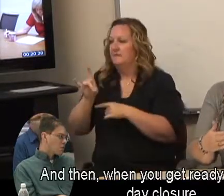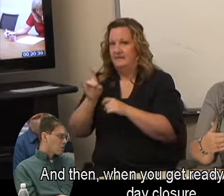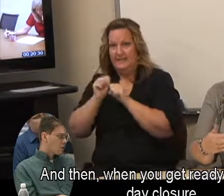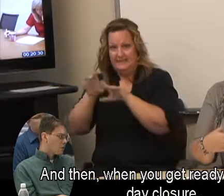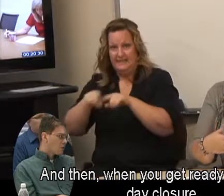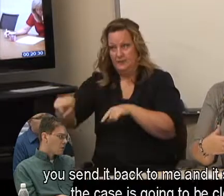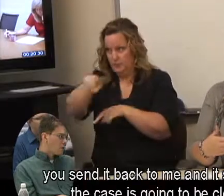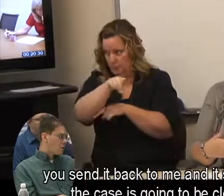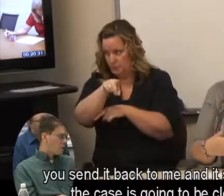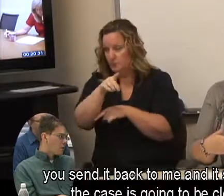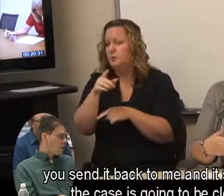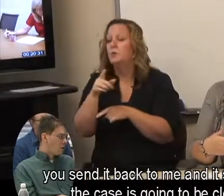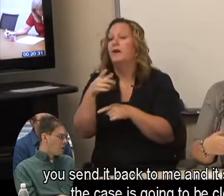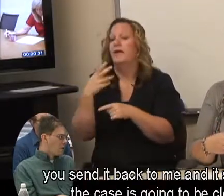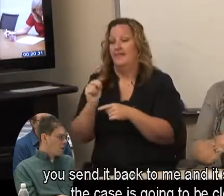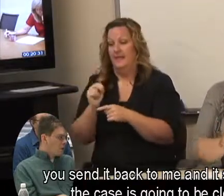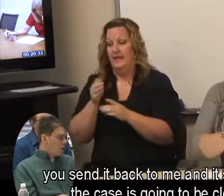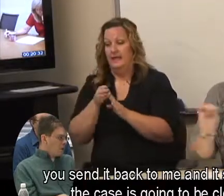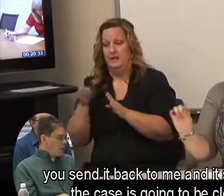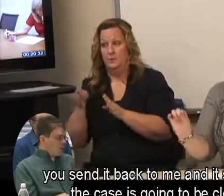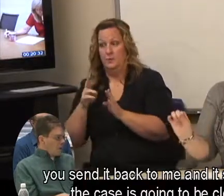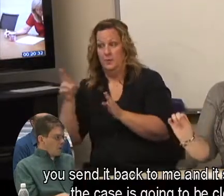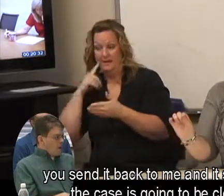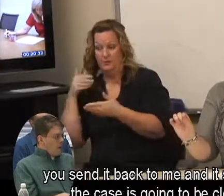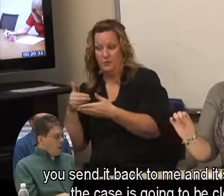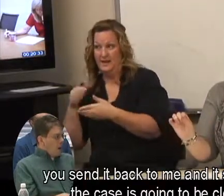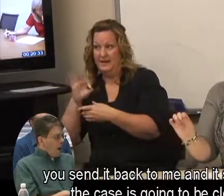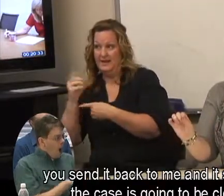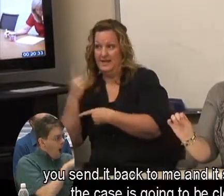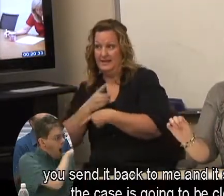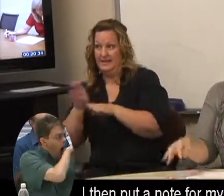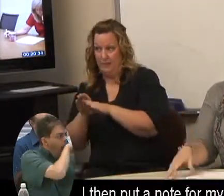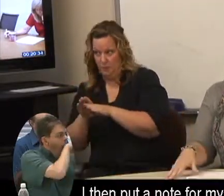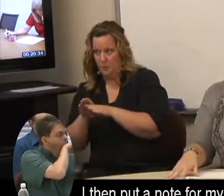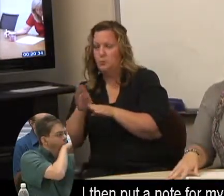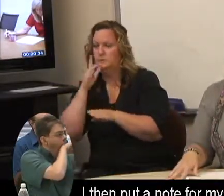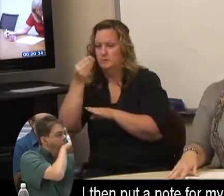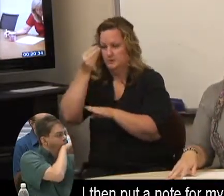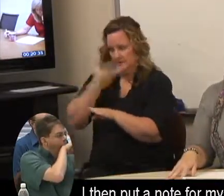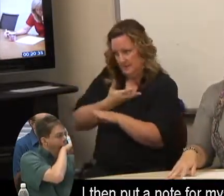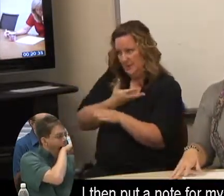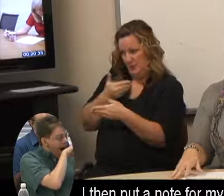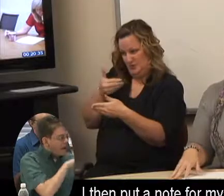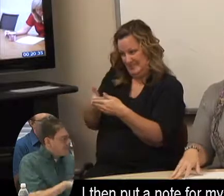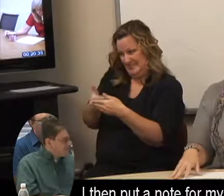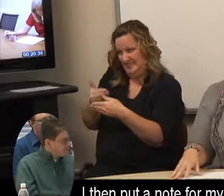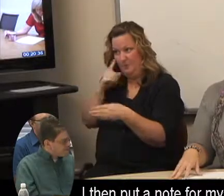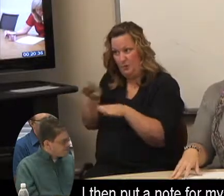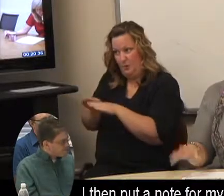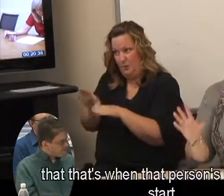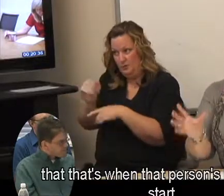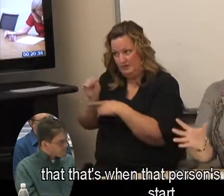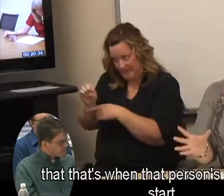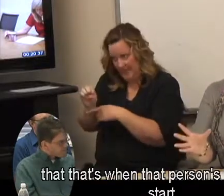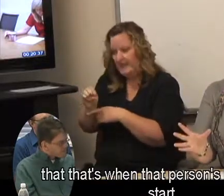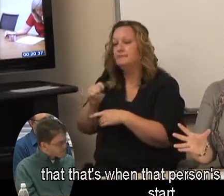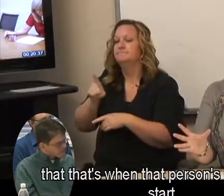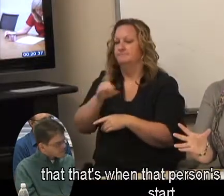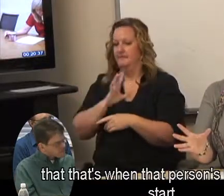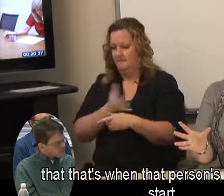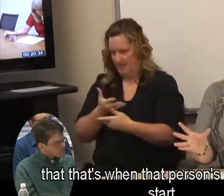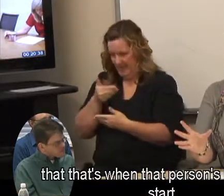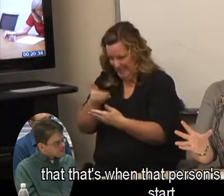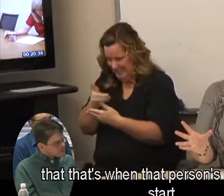closure, you send it back to me. And it says when the case is going to be closed. I then put a note for myself that that's when that